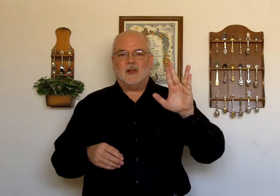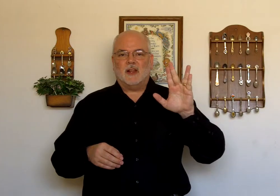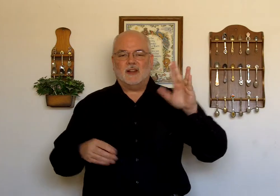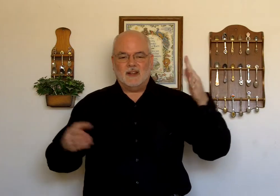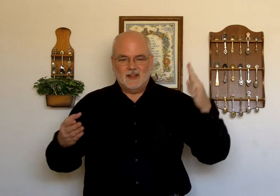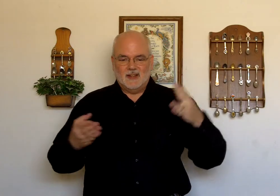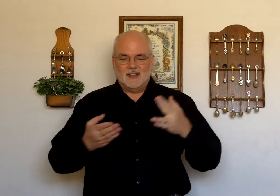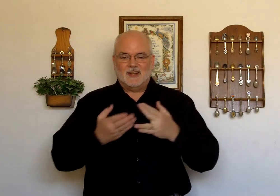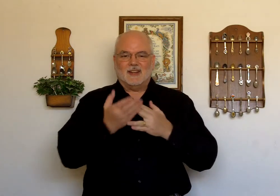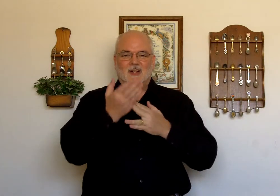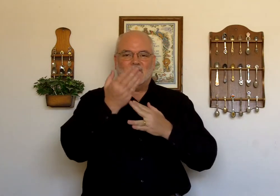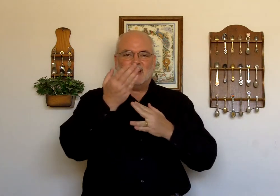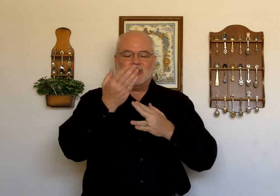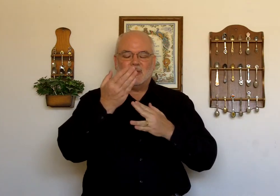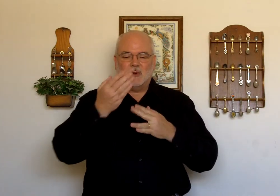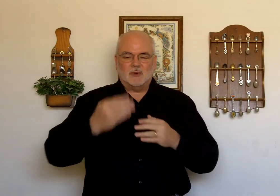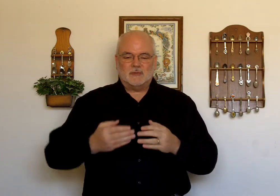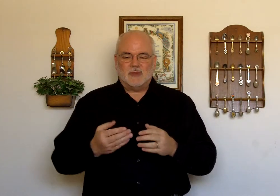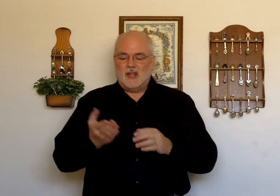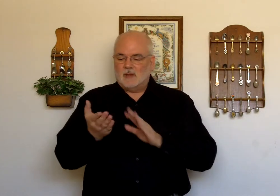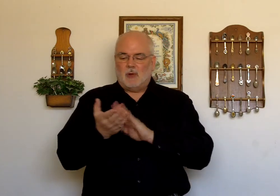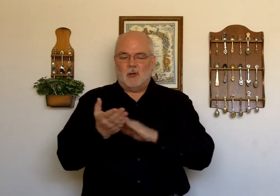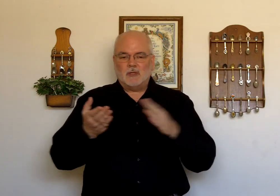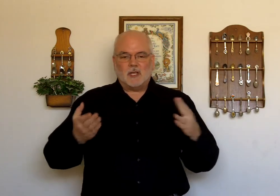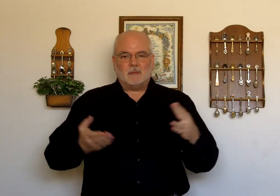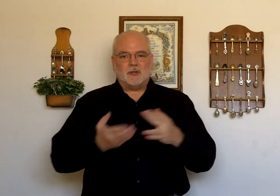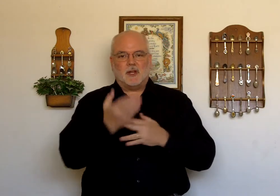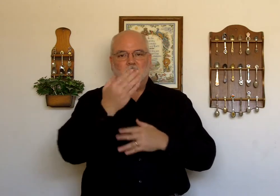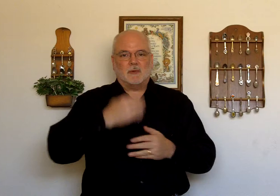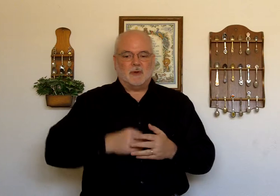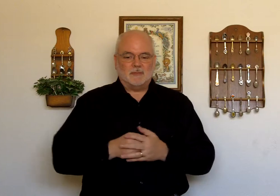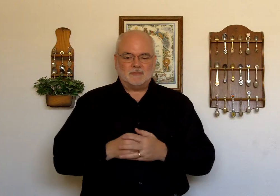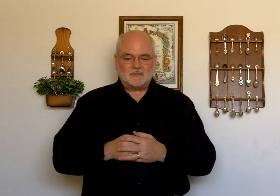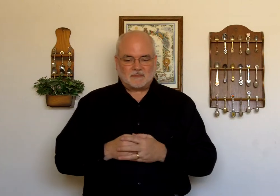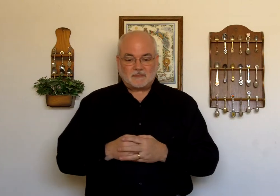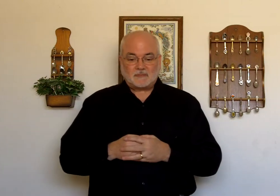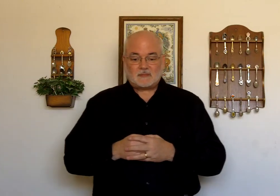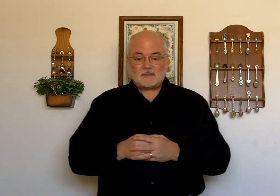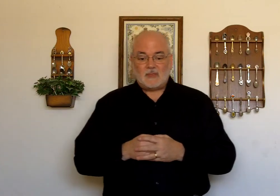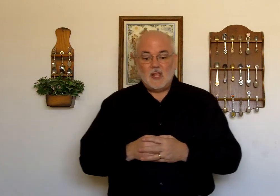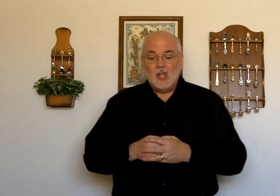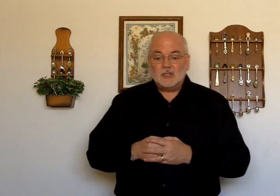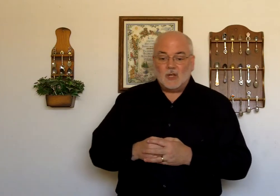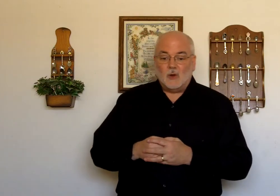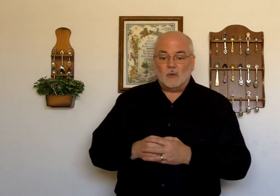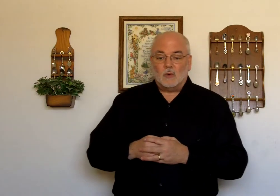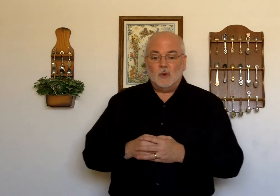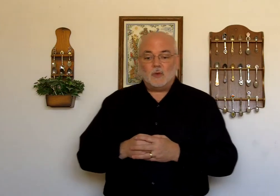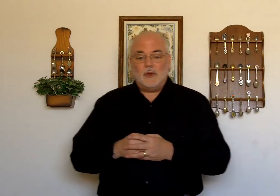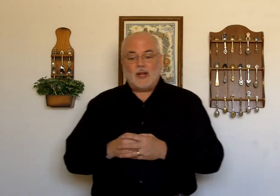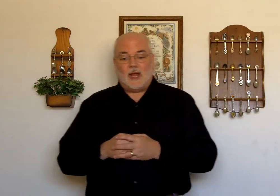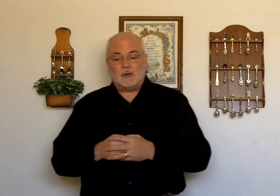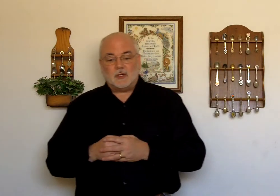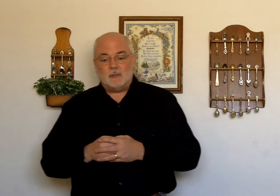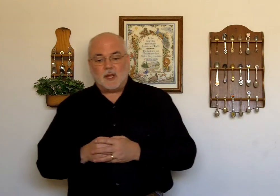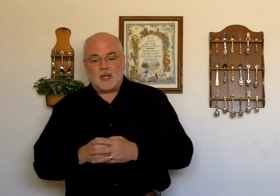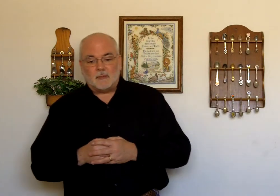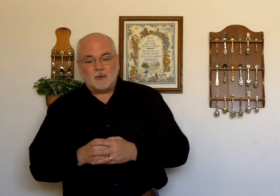fine. Alright? Through. Palm is up as you come through. So, Ruth went out to pick up